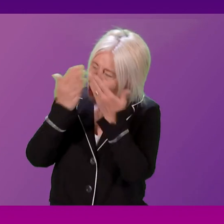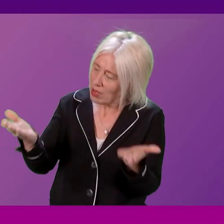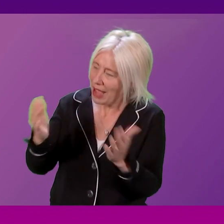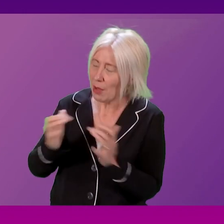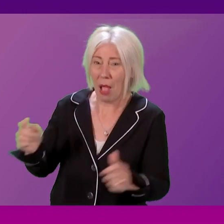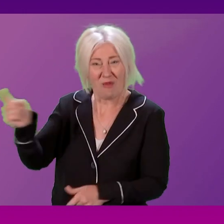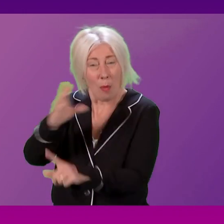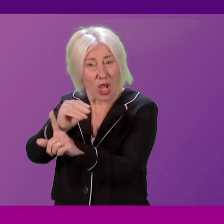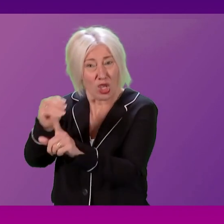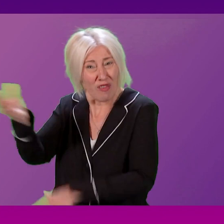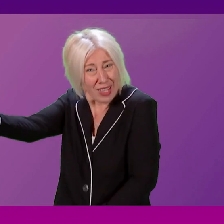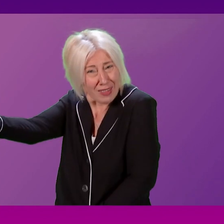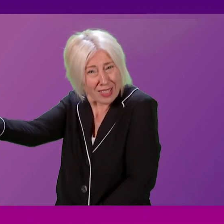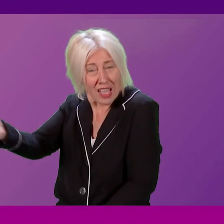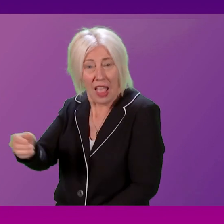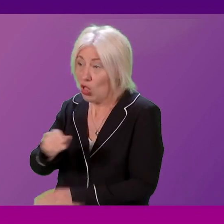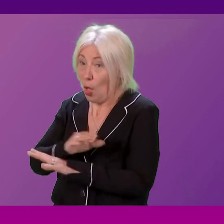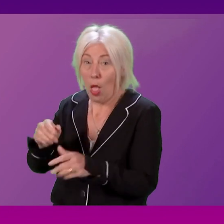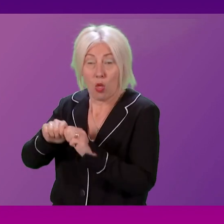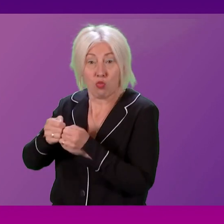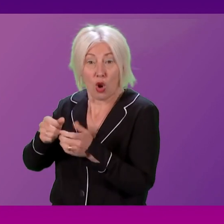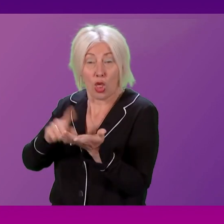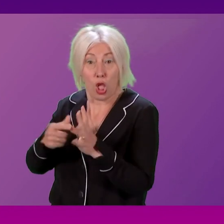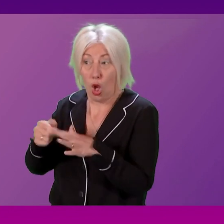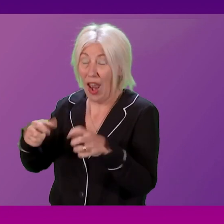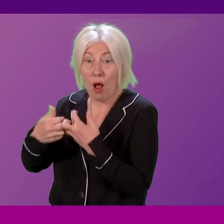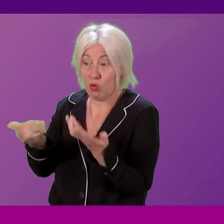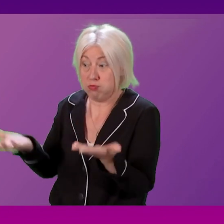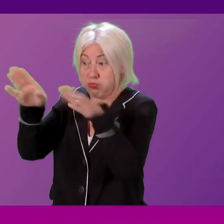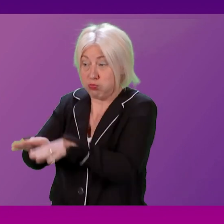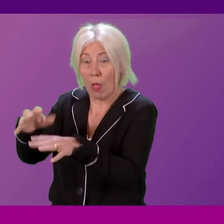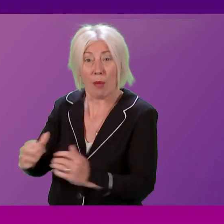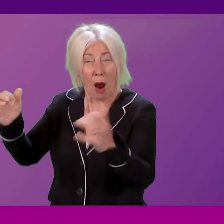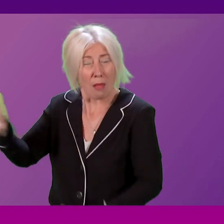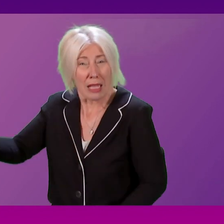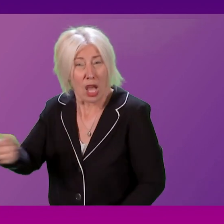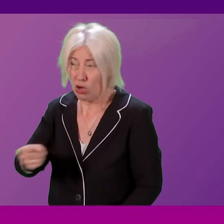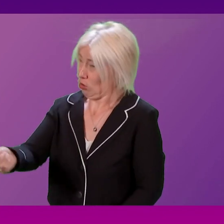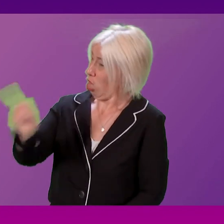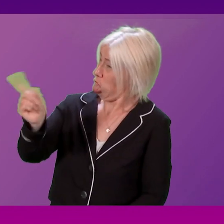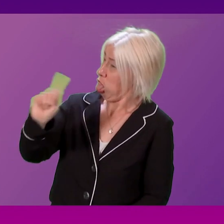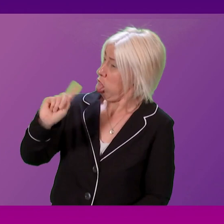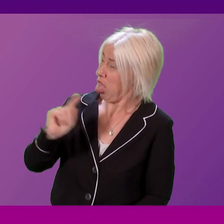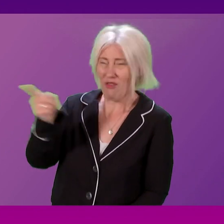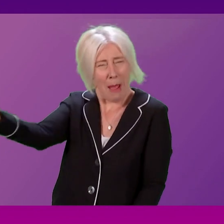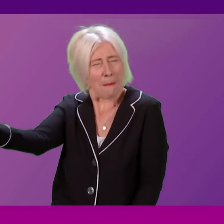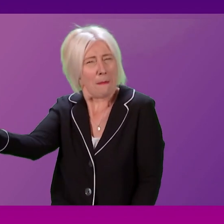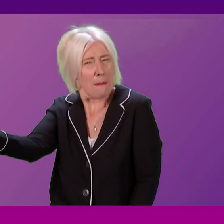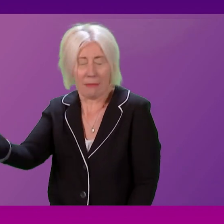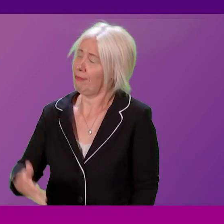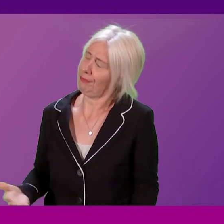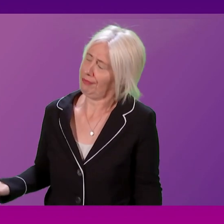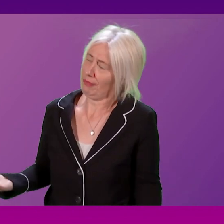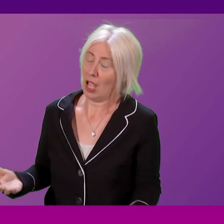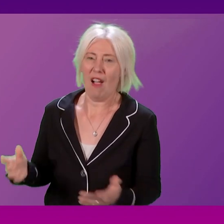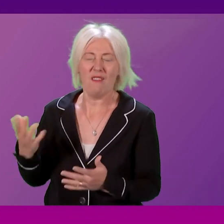Conservatives who illegally shut down the Parliament. I'm meant to take lectures. I'm meant to take lectures